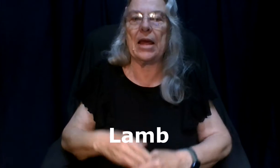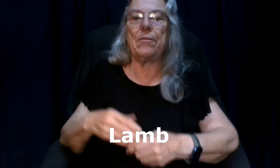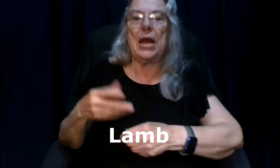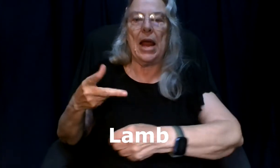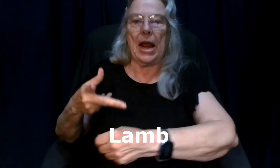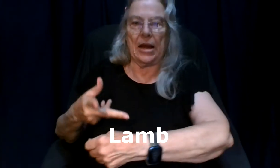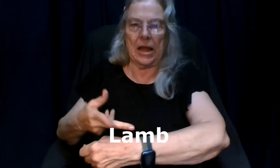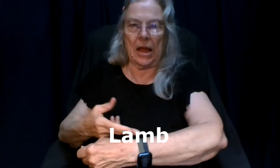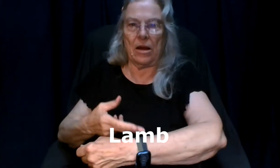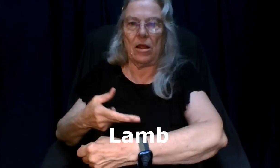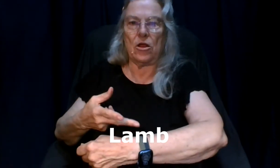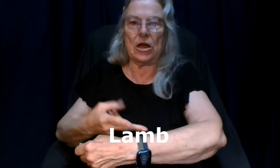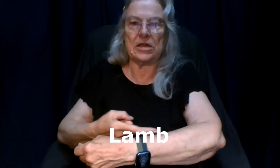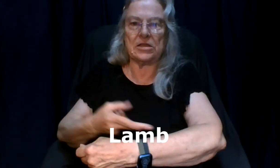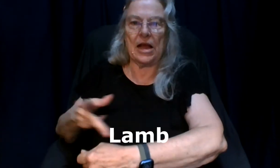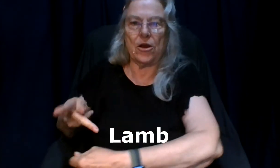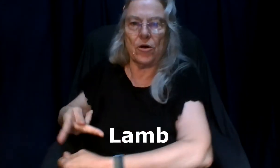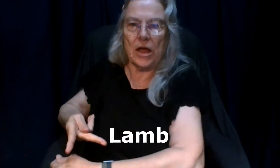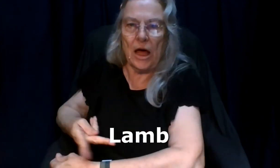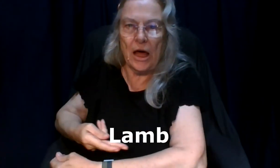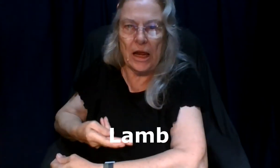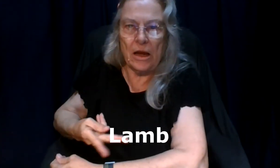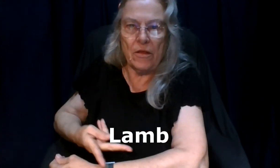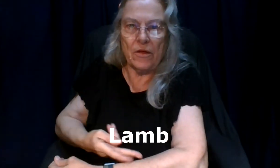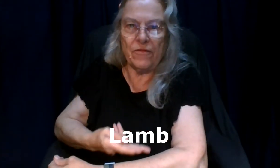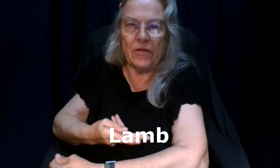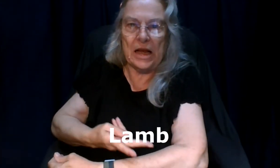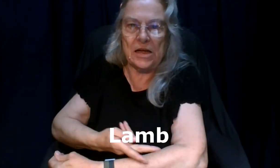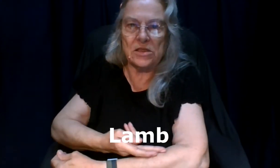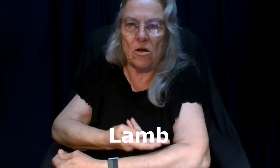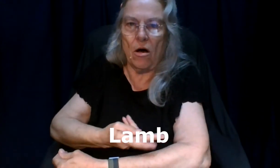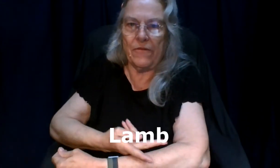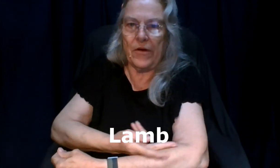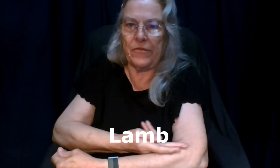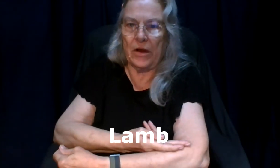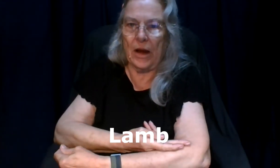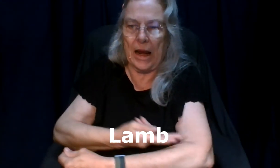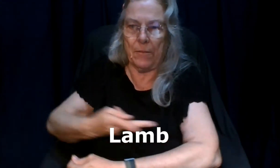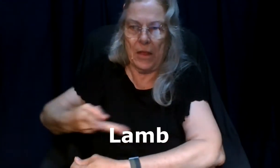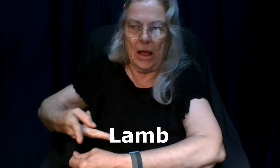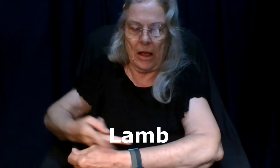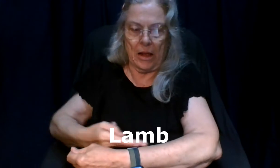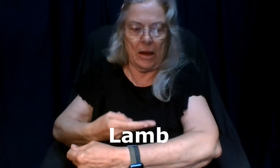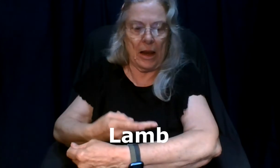and again it's like you're cutting the fleece off of the lamb lamb